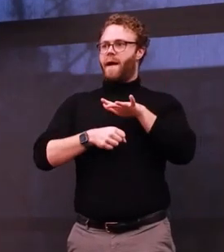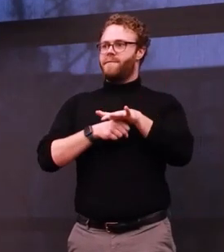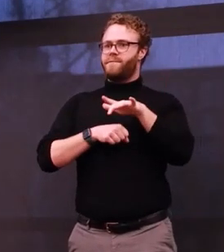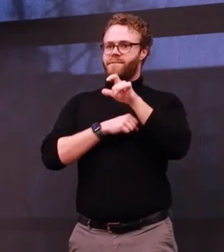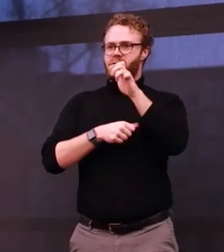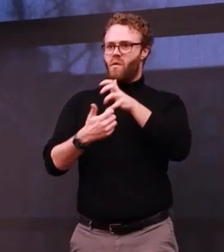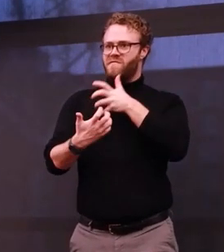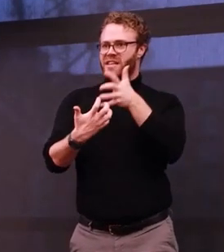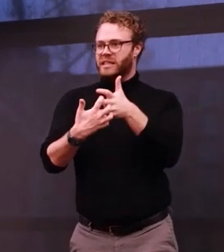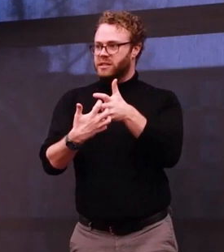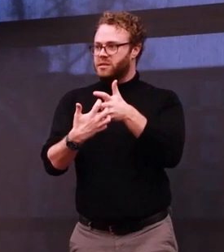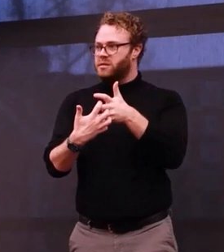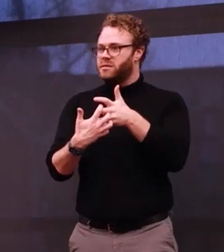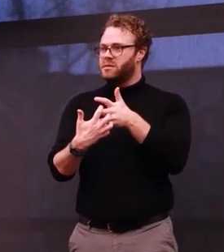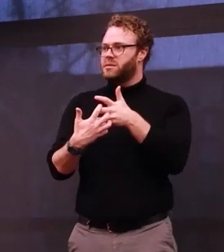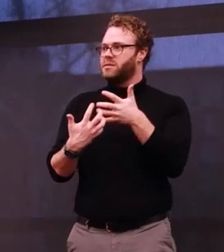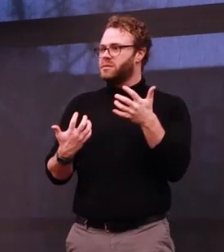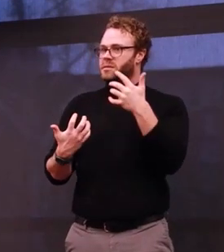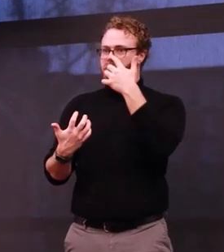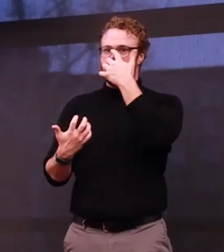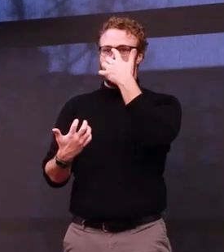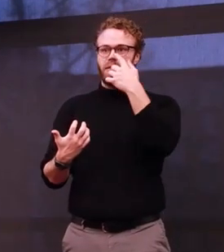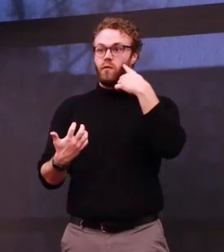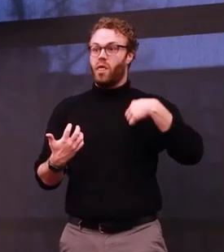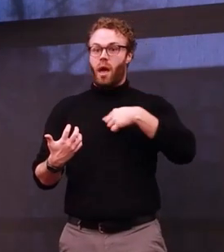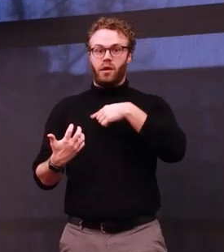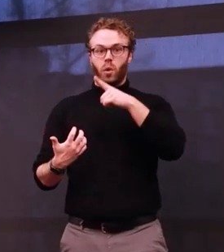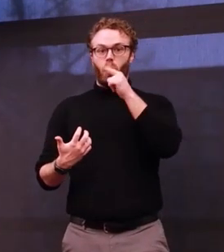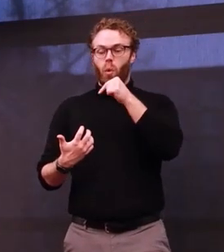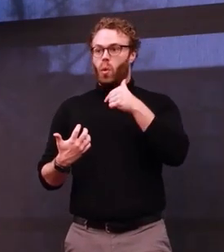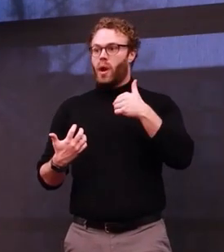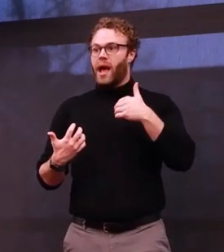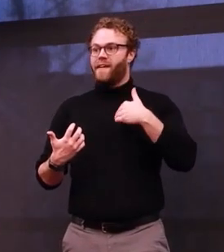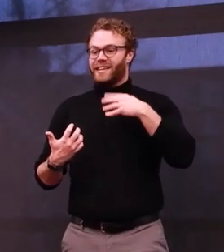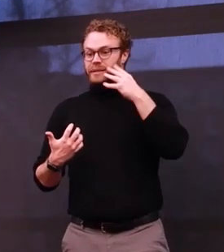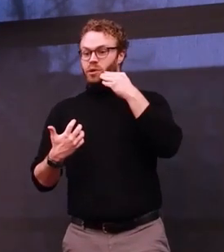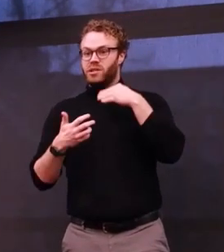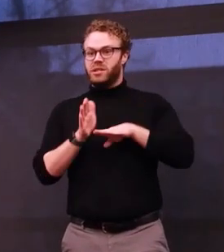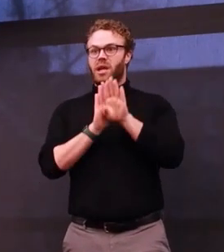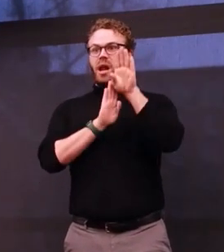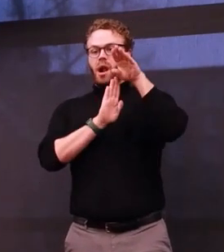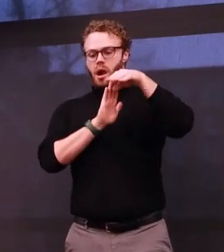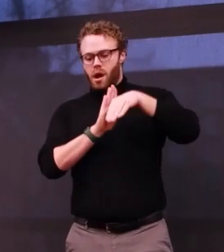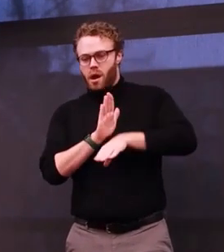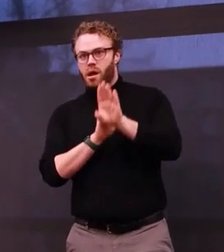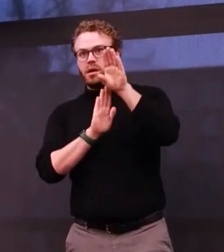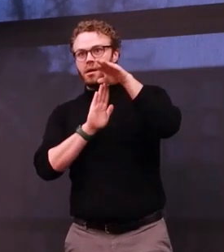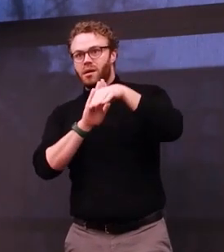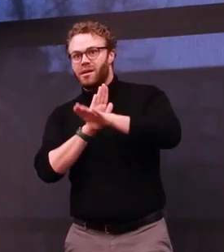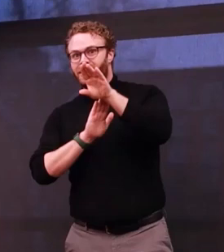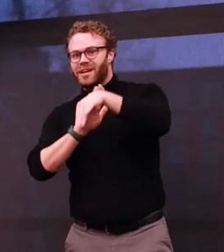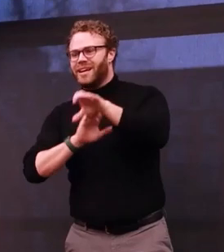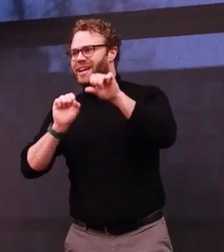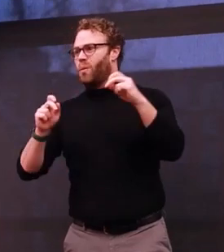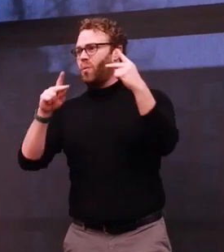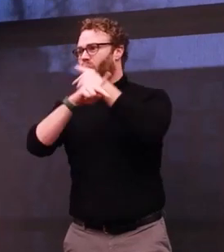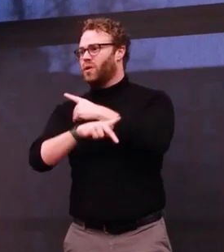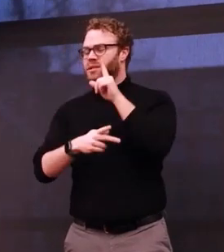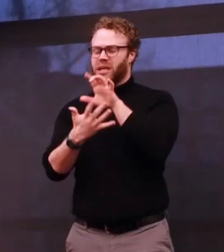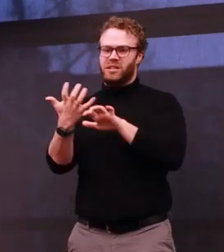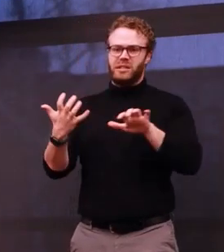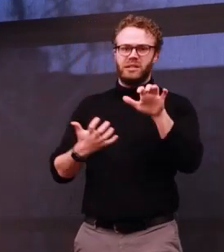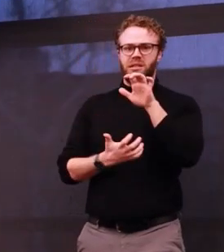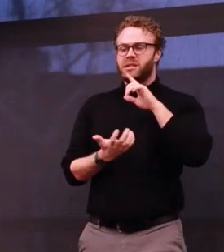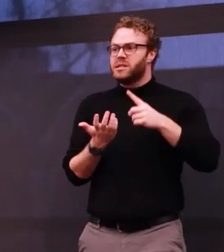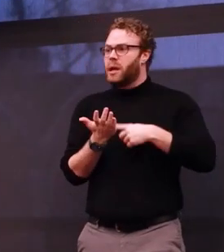And especially with those of us with disorders that fluctuate and flare, it can be even more confusing. Some days you